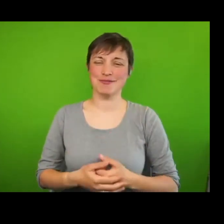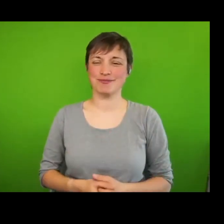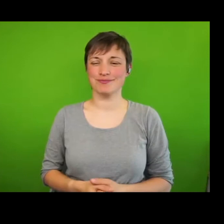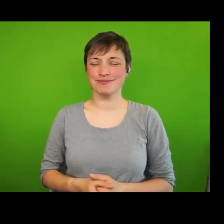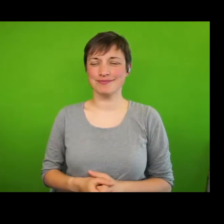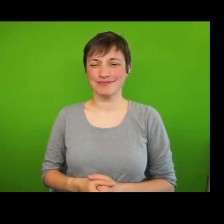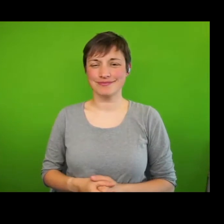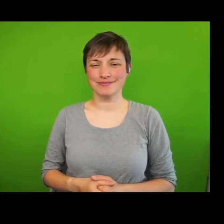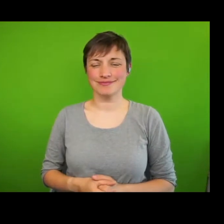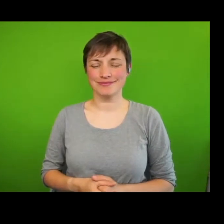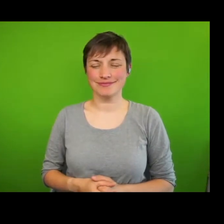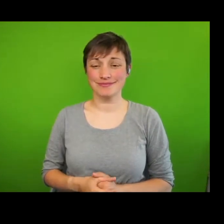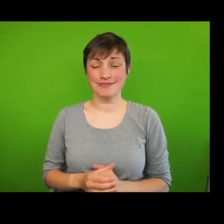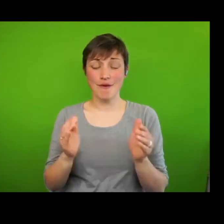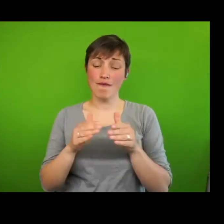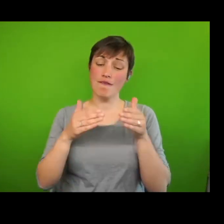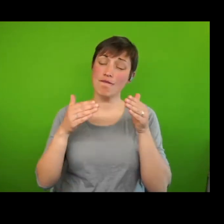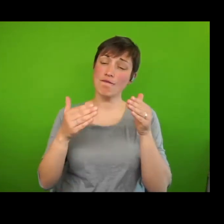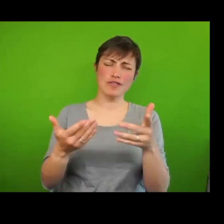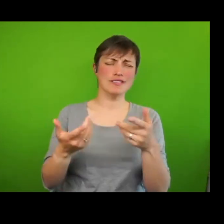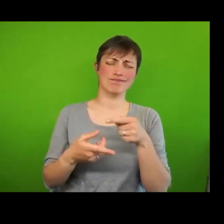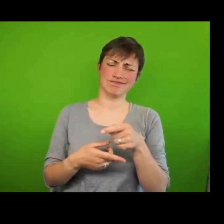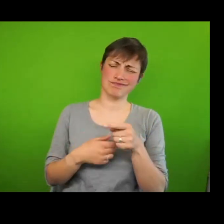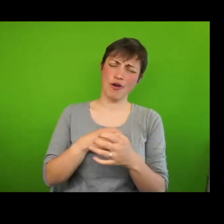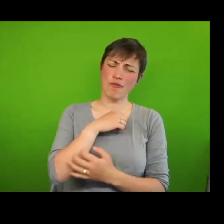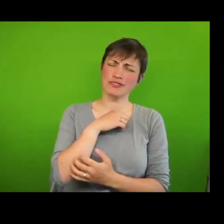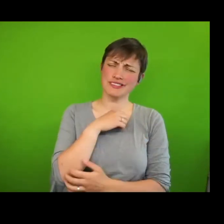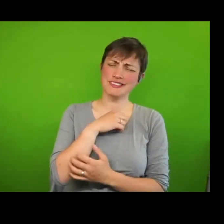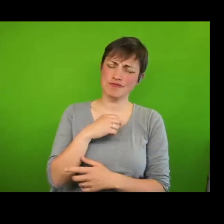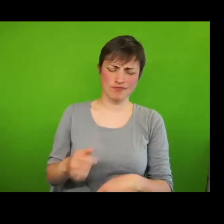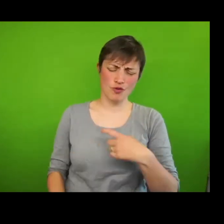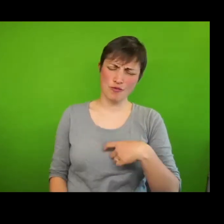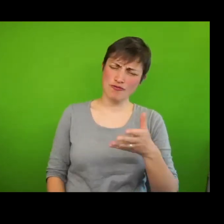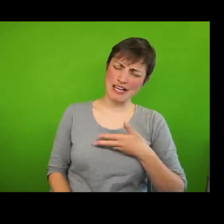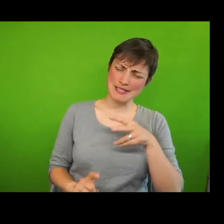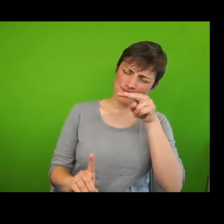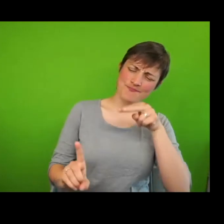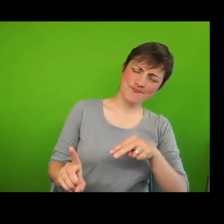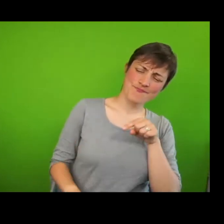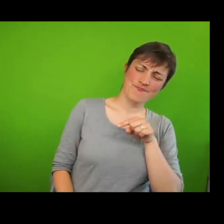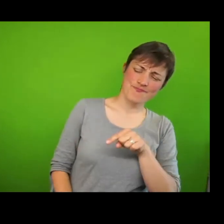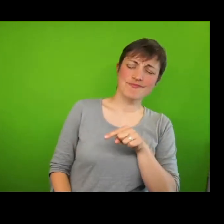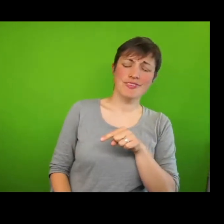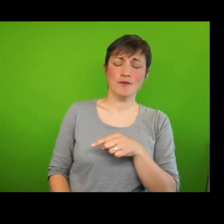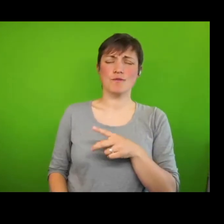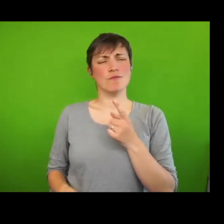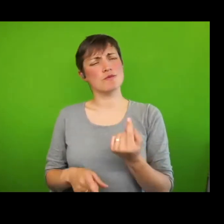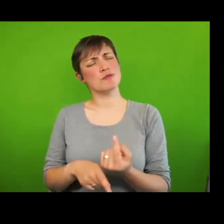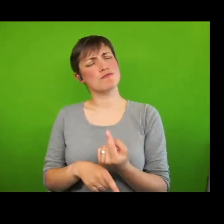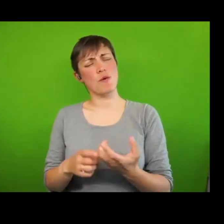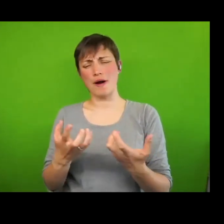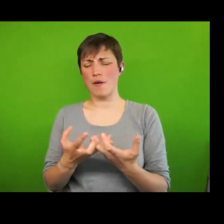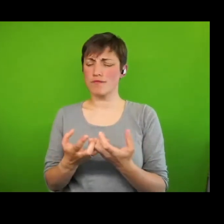focusing on poverty from a human rights perspective, I want to talk about the ways in which some poverty activists are